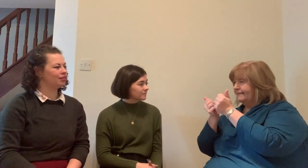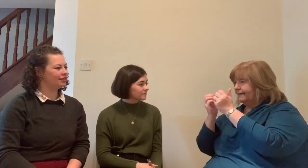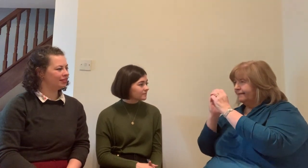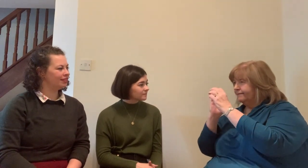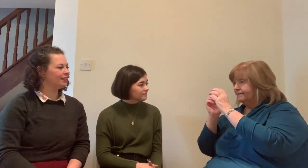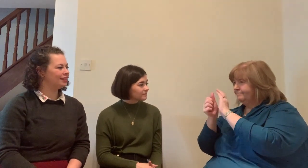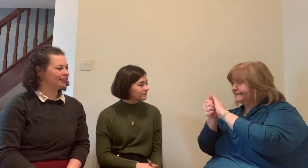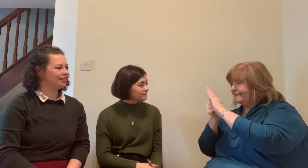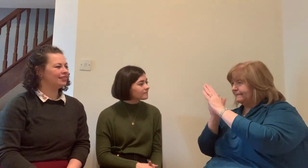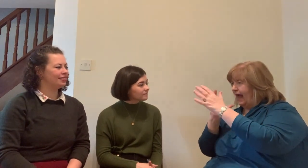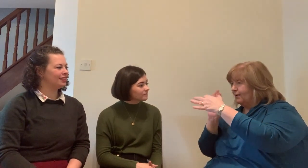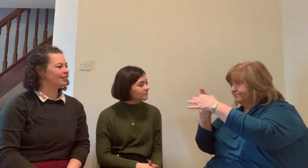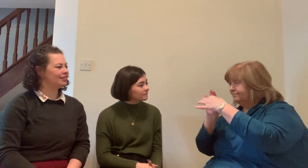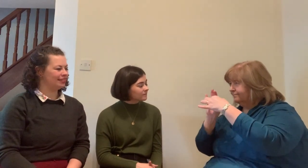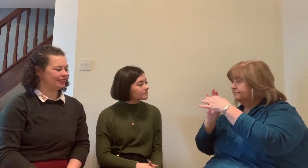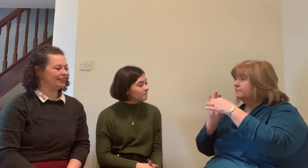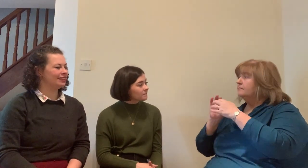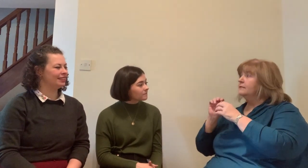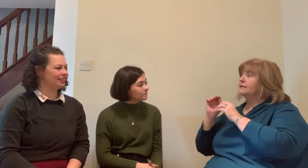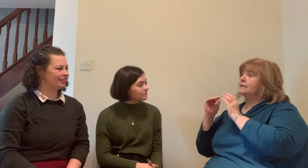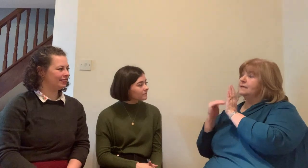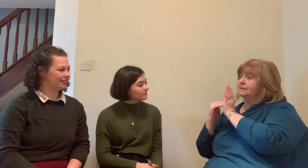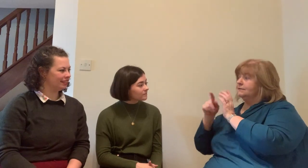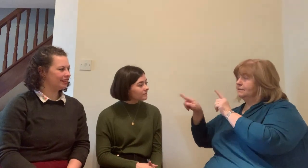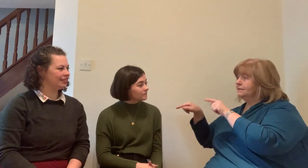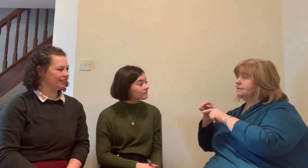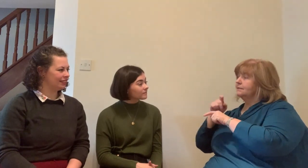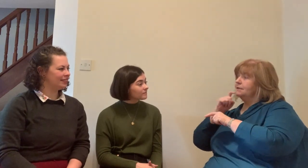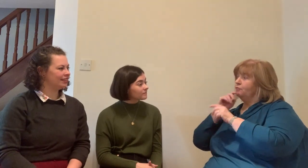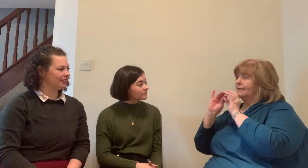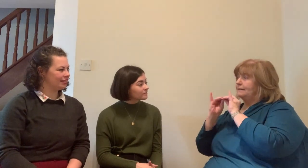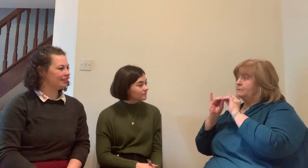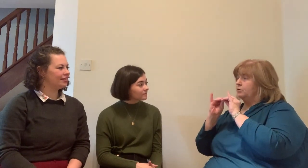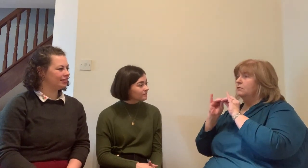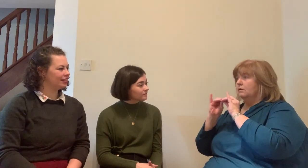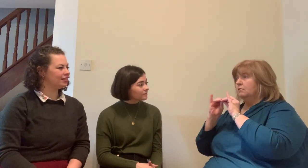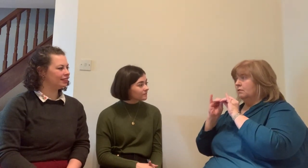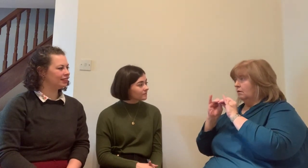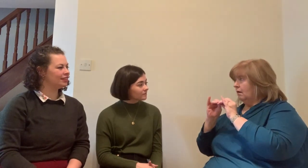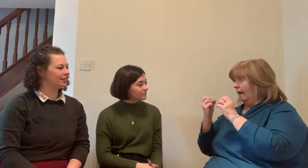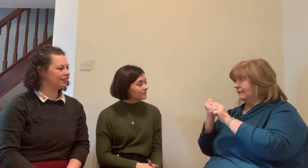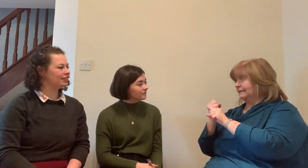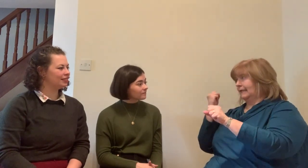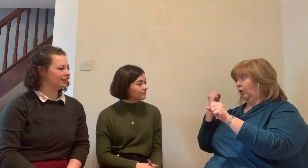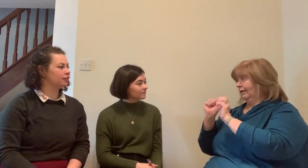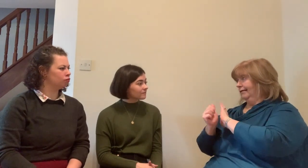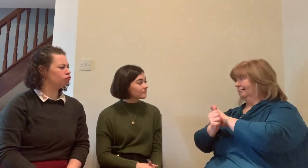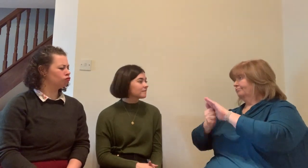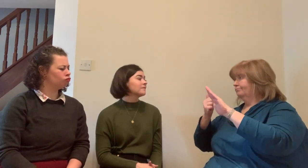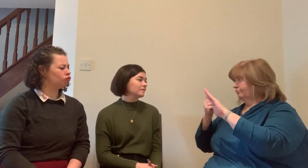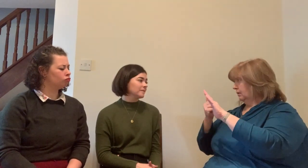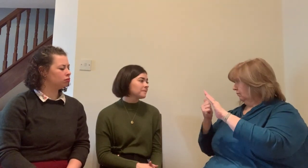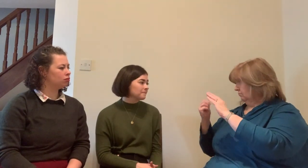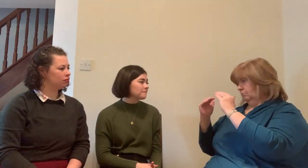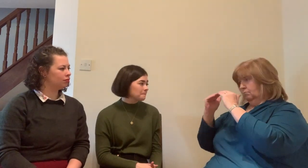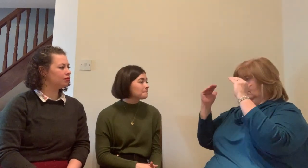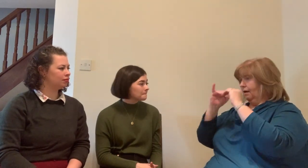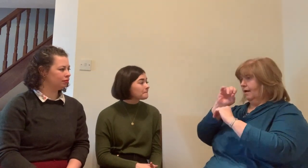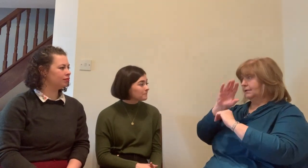there's very clear boundaries there within the interpretation. think that's you know what mean a really good hearing interpreters have